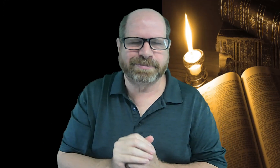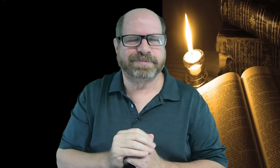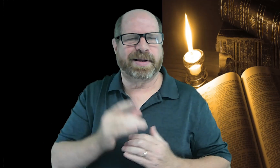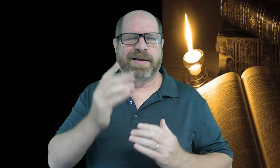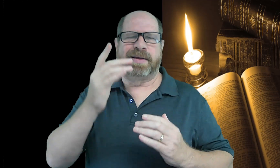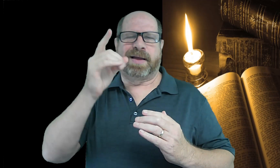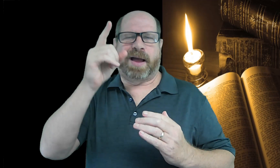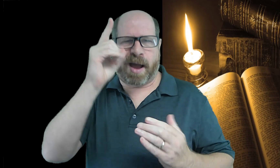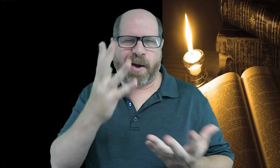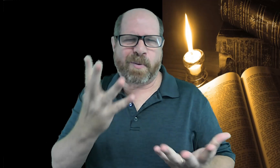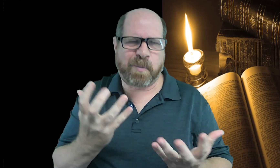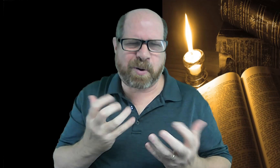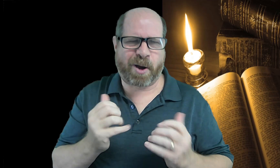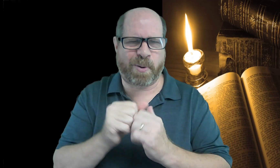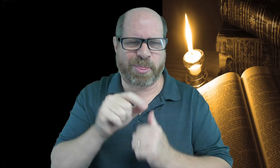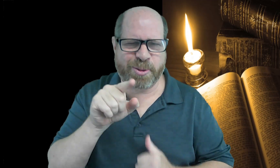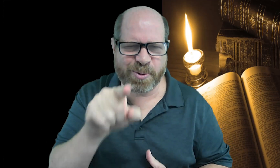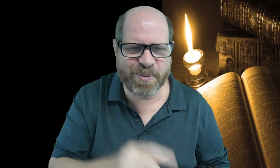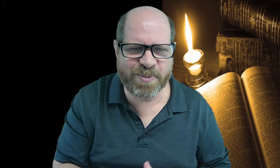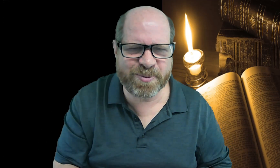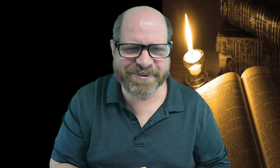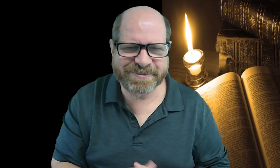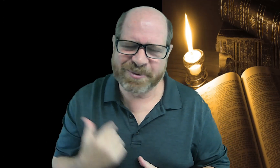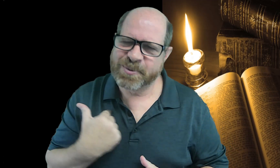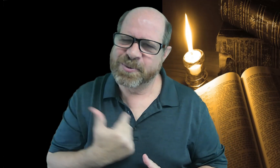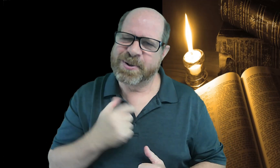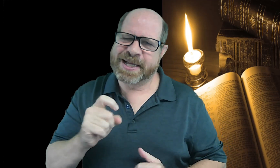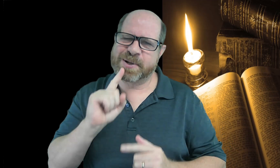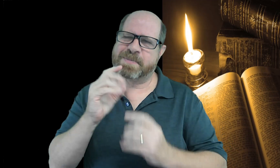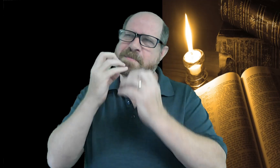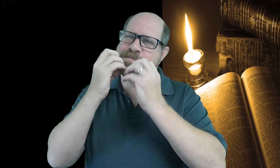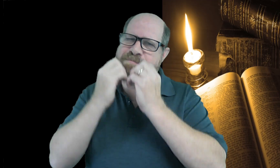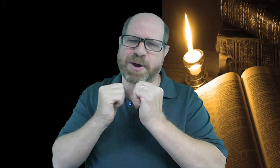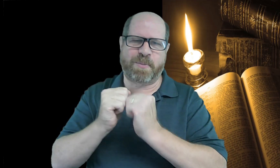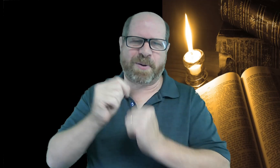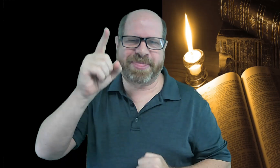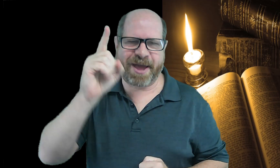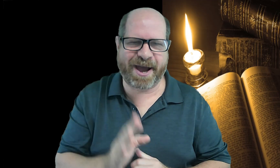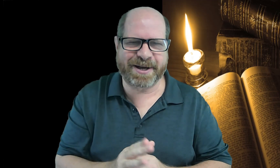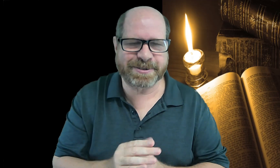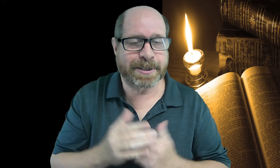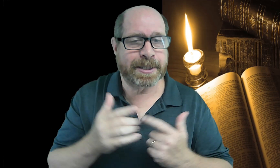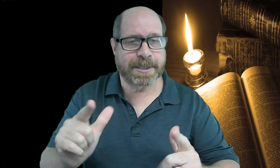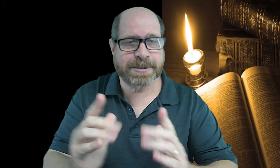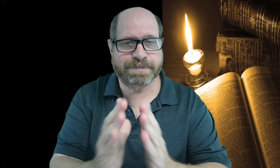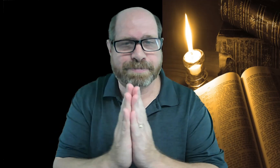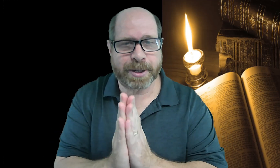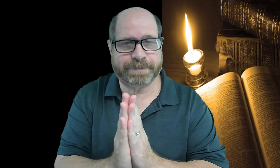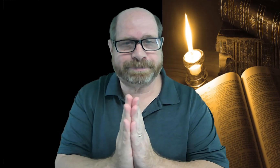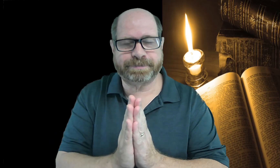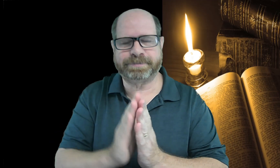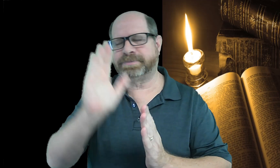god wants to be with you we need to have precious time with him so let's pray